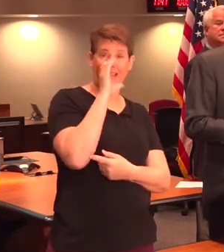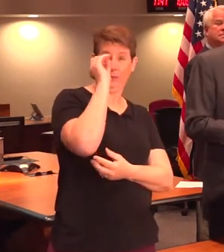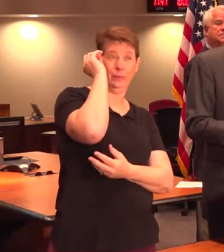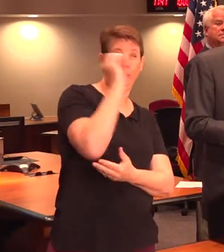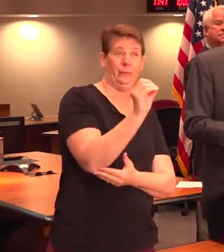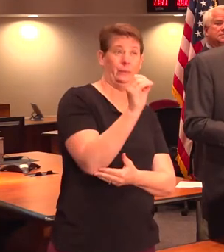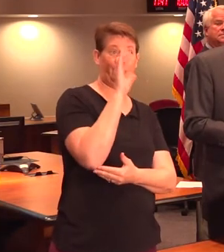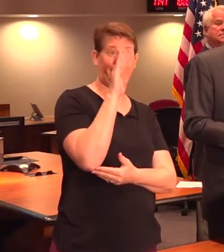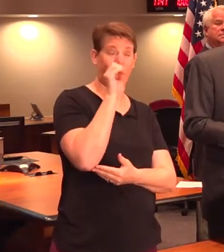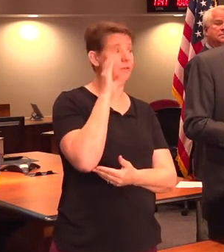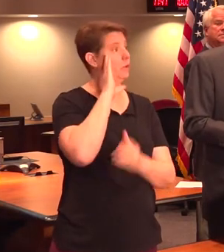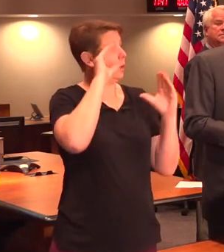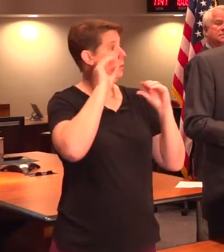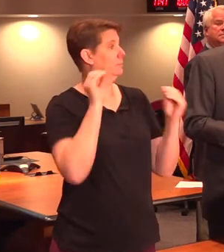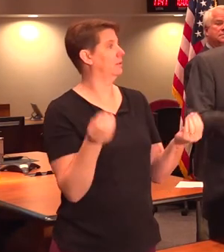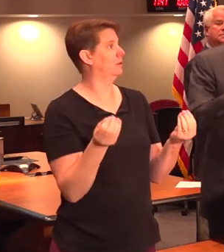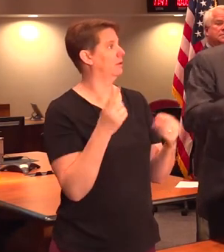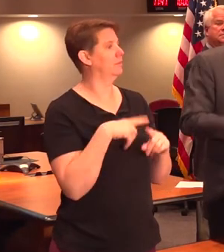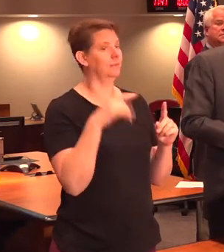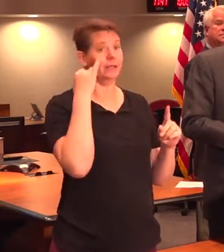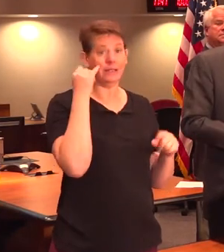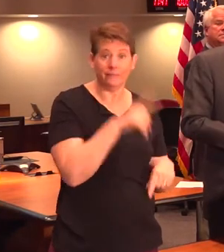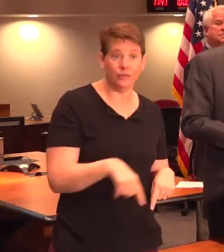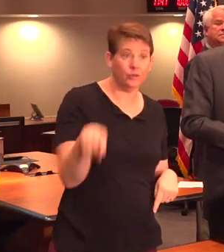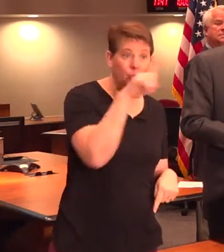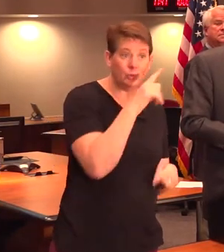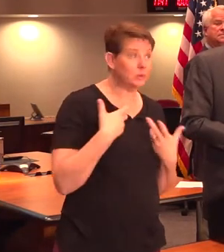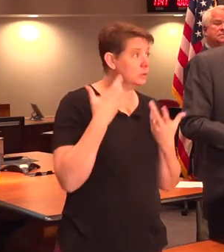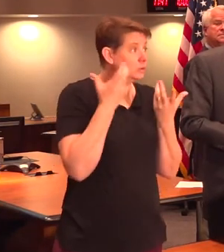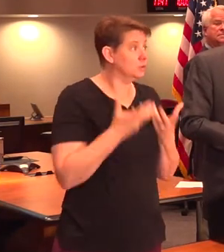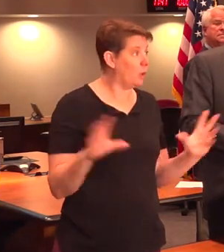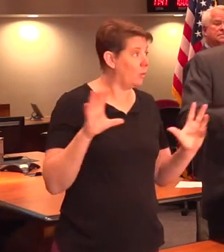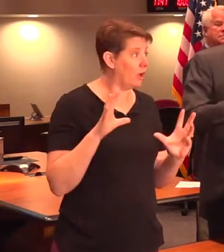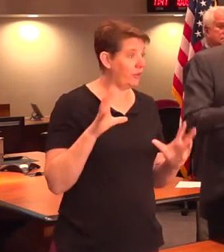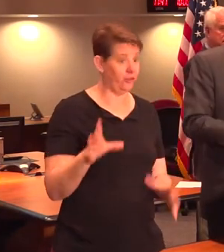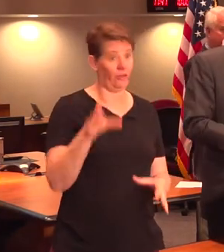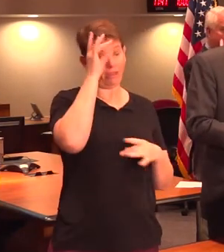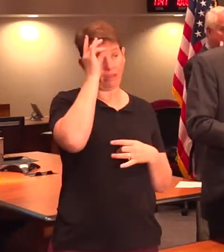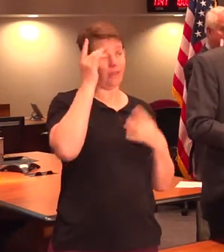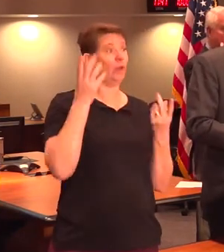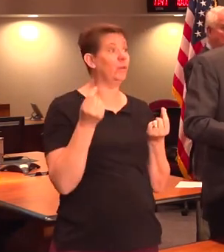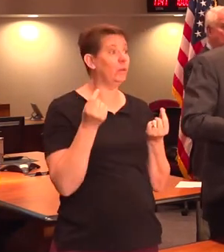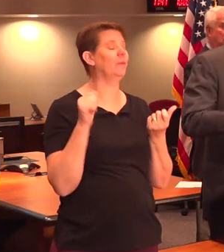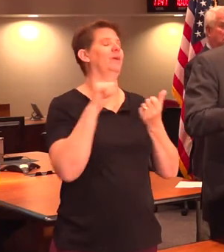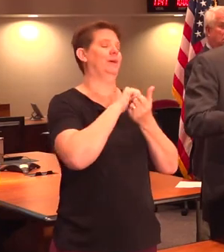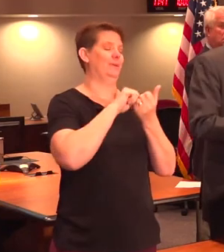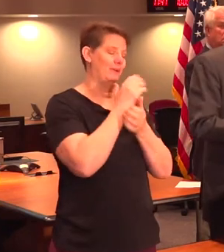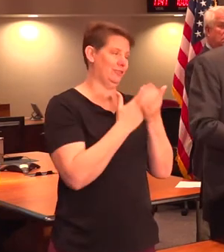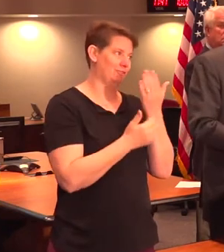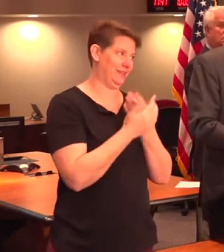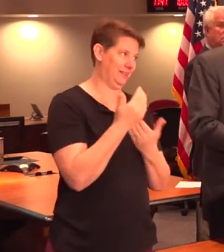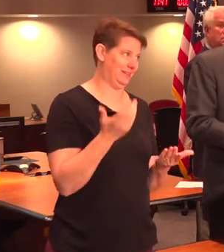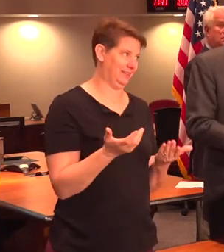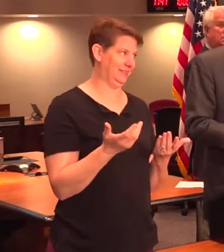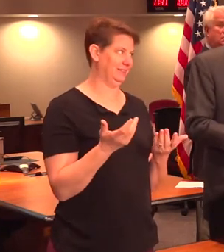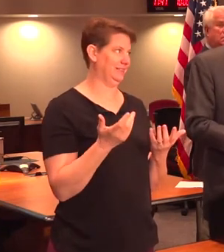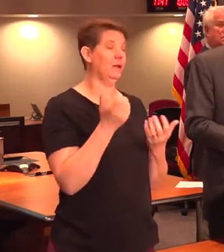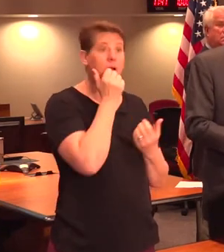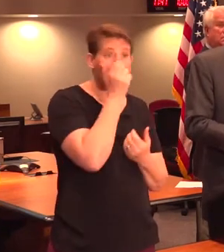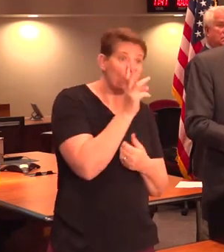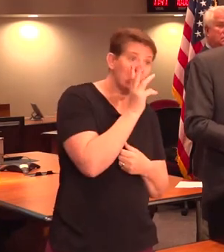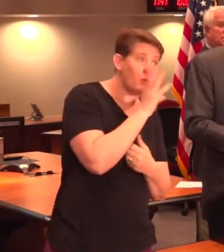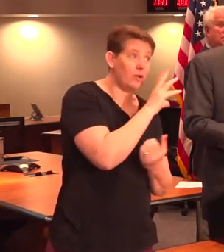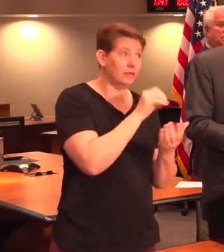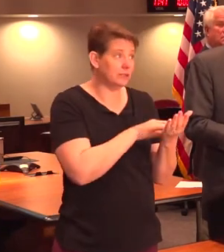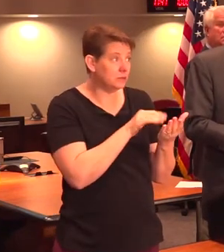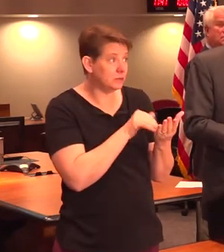We hope we don't get any. But if you don't want to be a case, wash your hands with warm